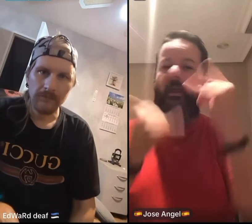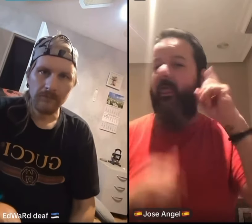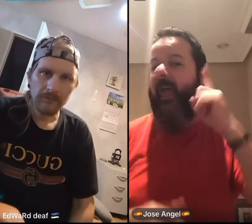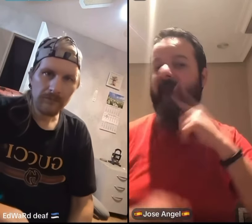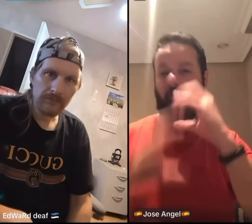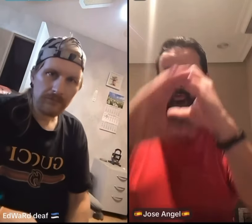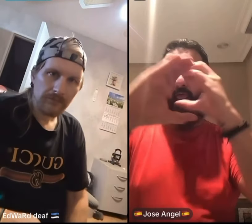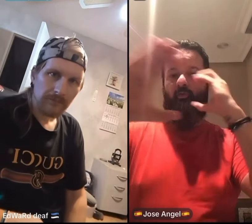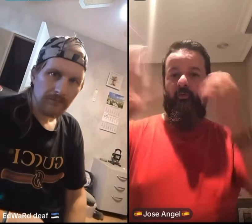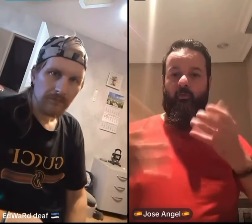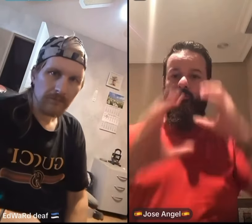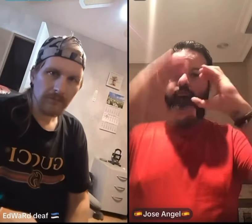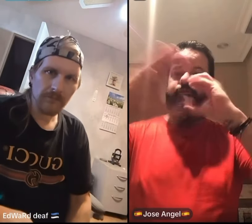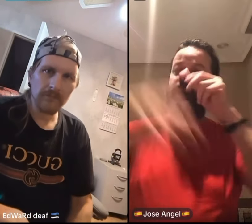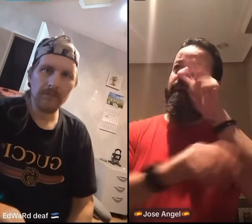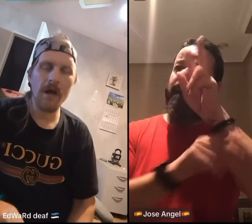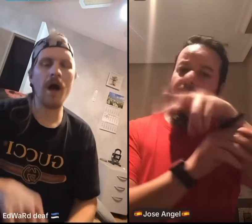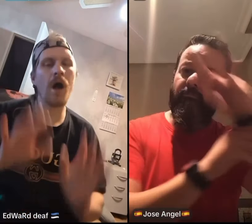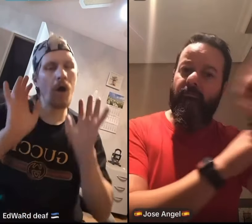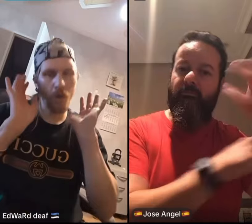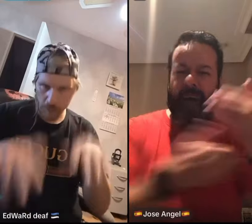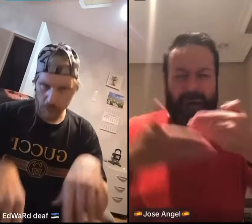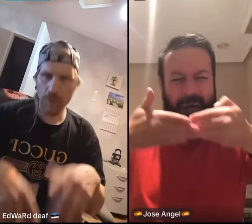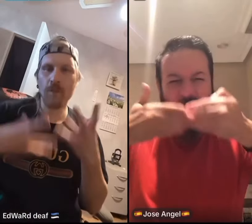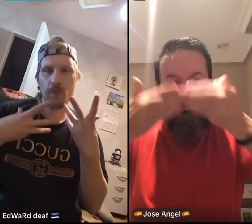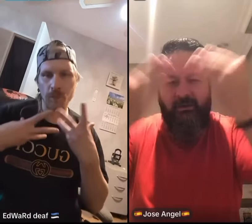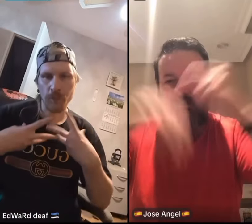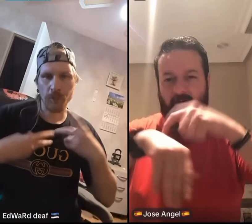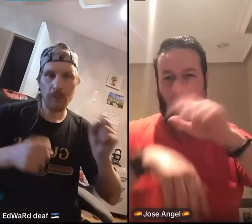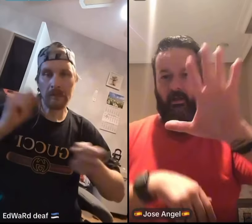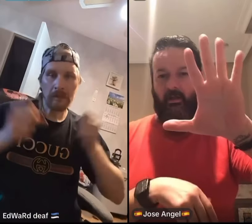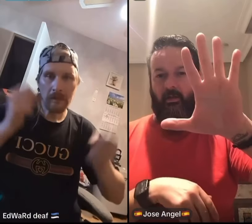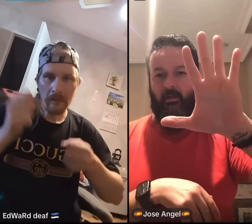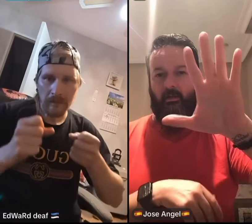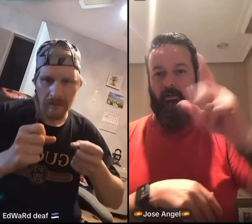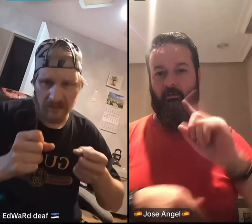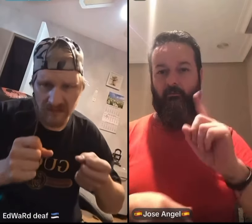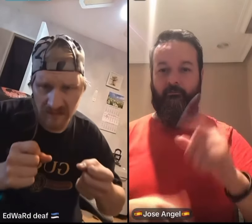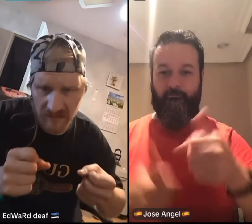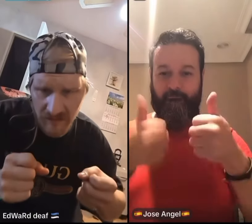That's your always why. There's a subtle differentiation between Australia.